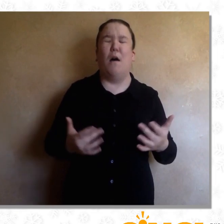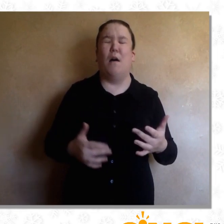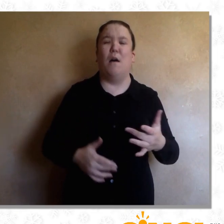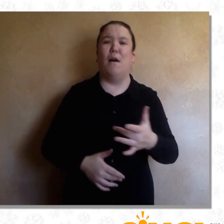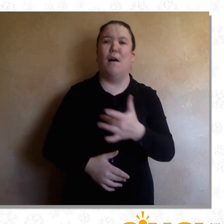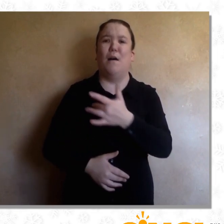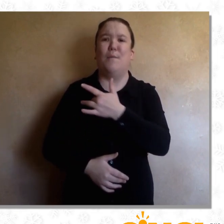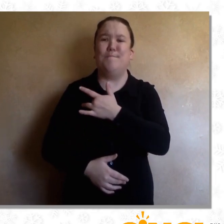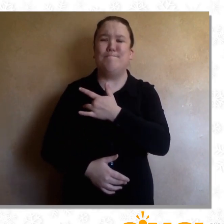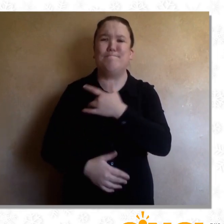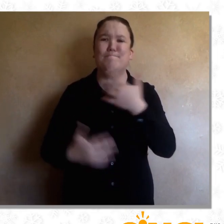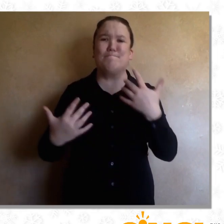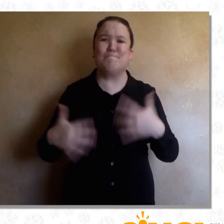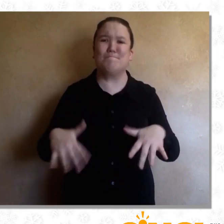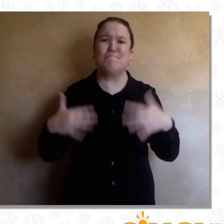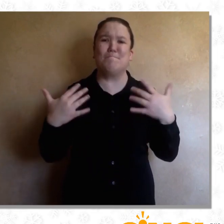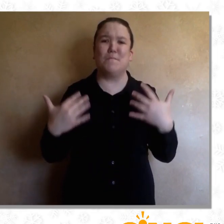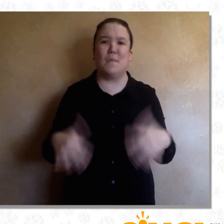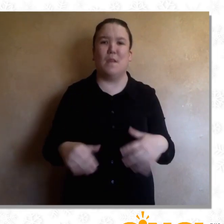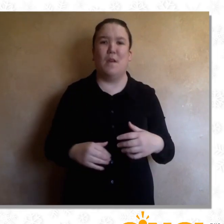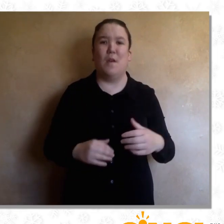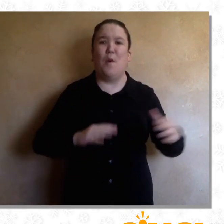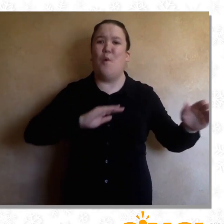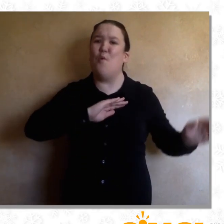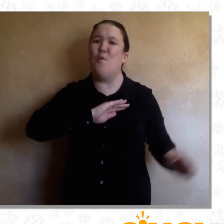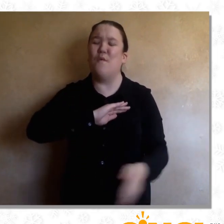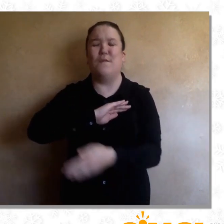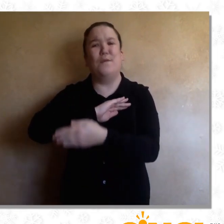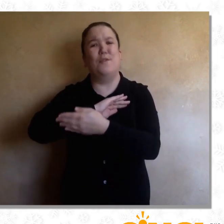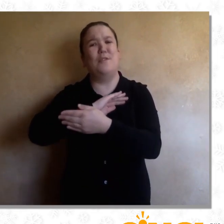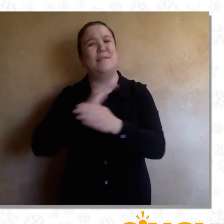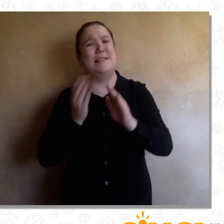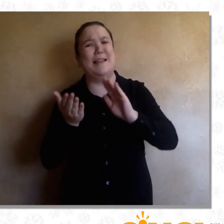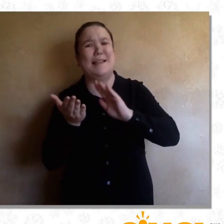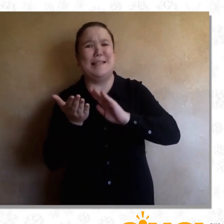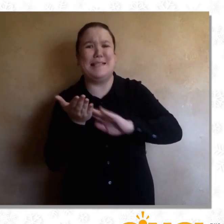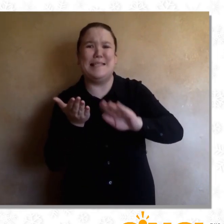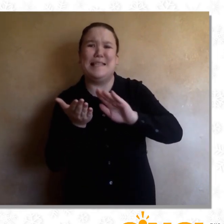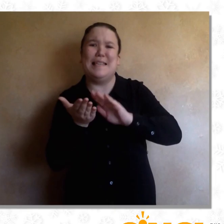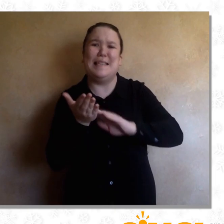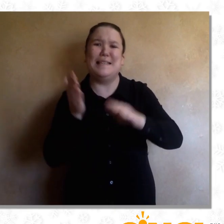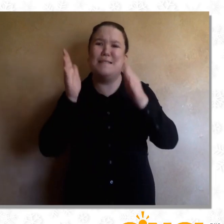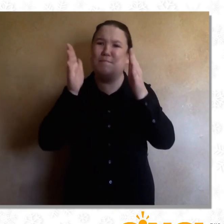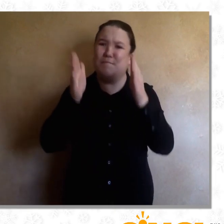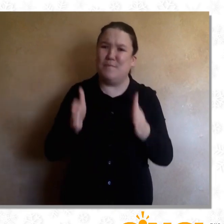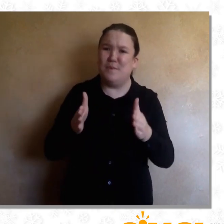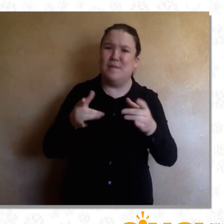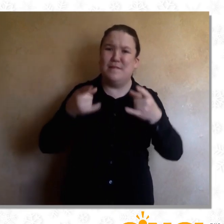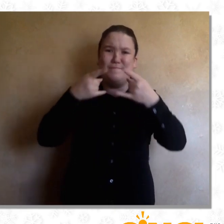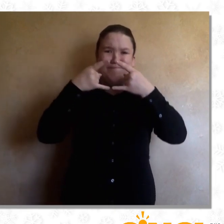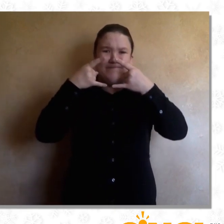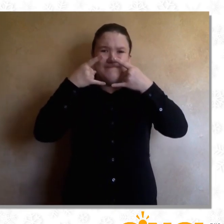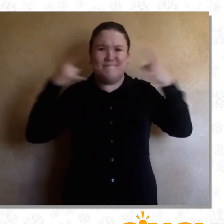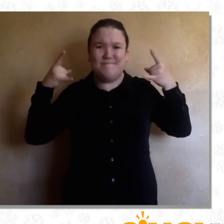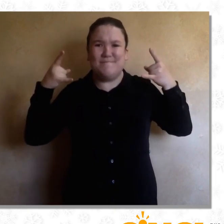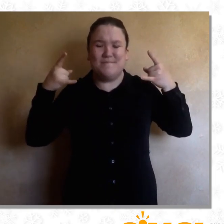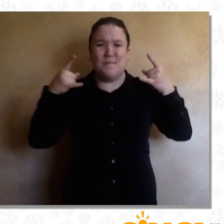light, The sanitizing crews at work